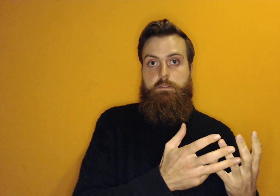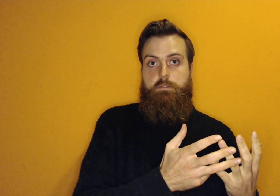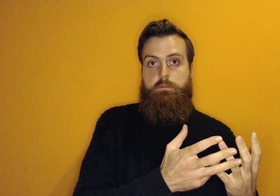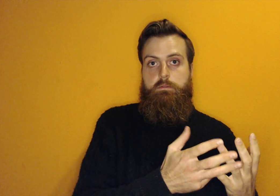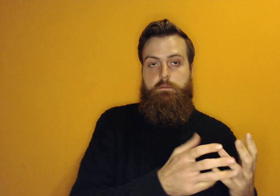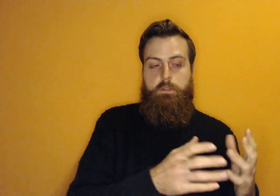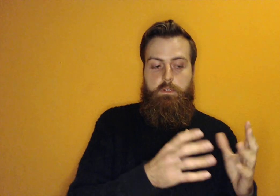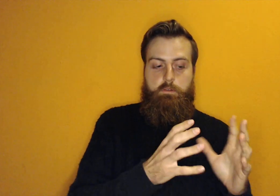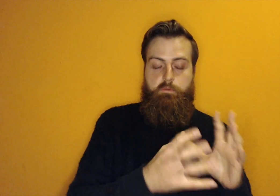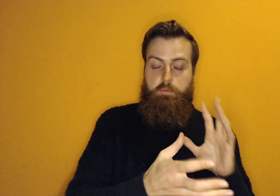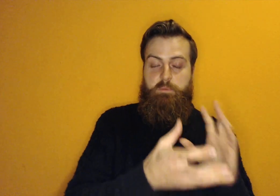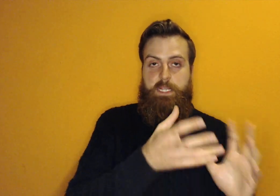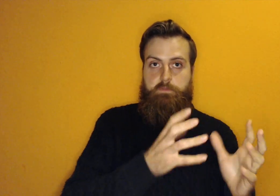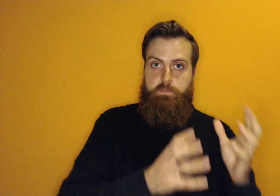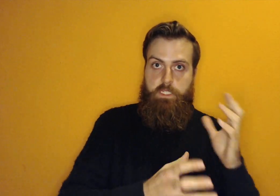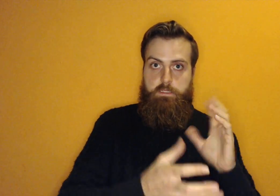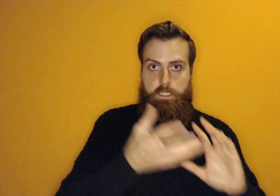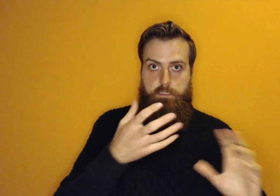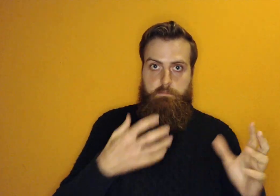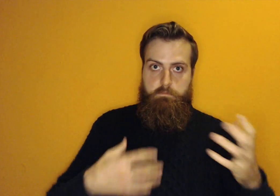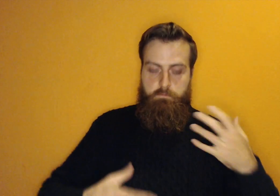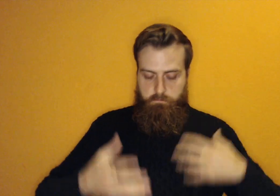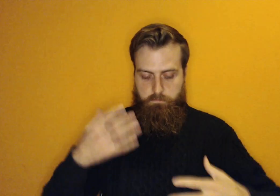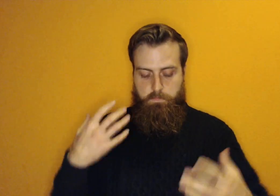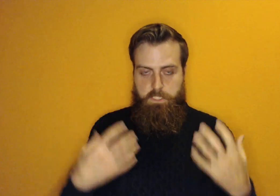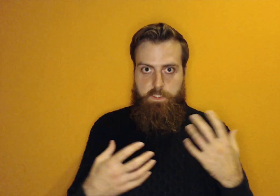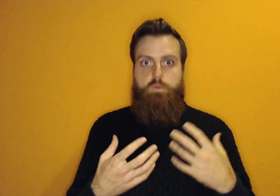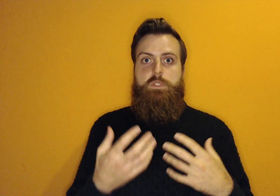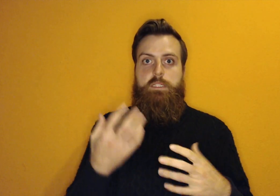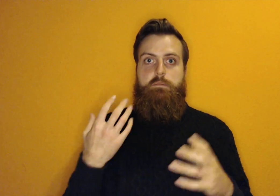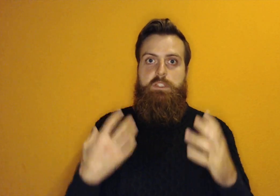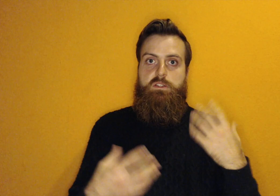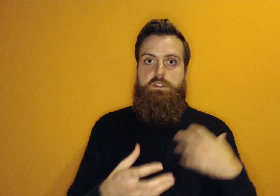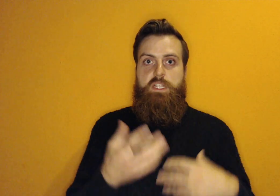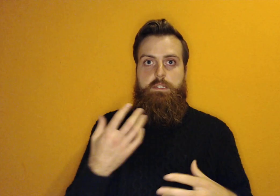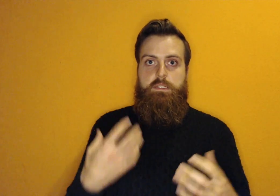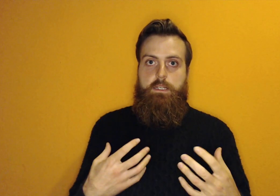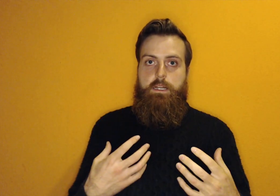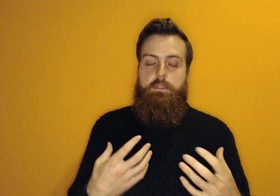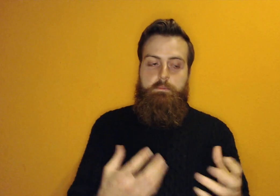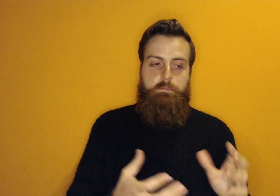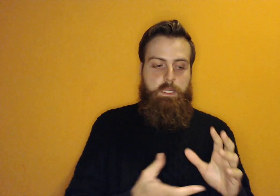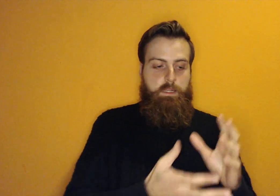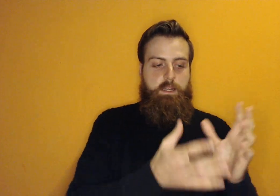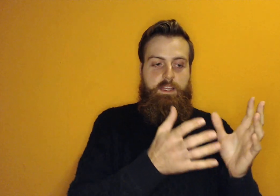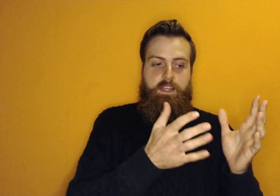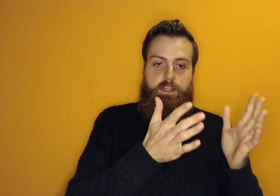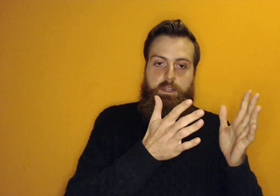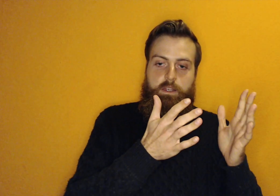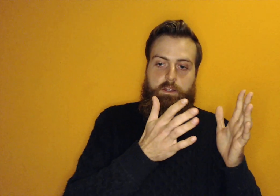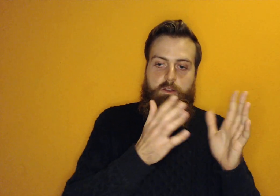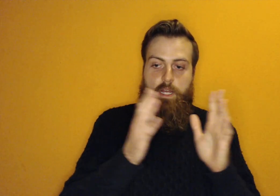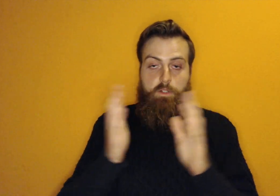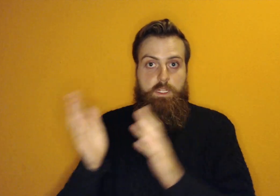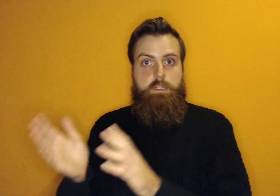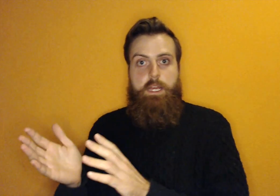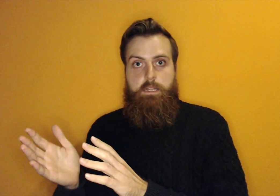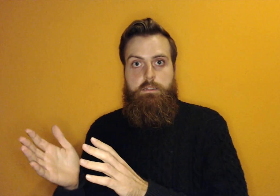from the perspective of this system, this physical system, that's just ingested a psychedelic. And on the other hand,